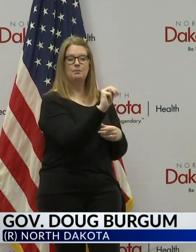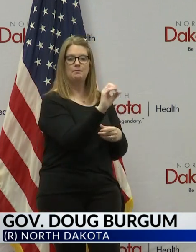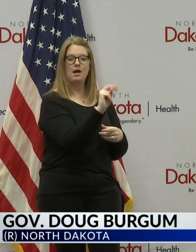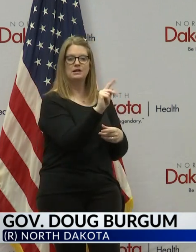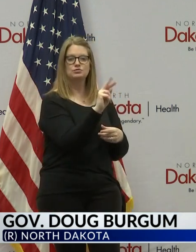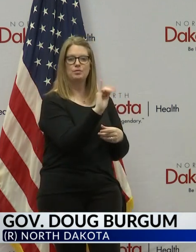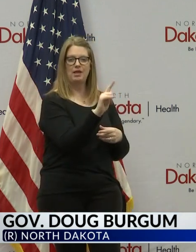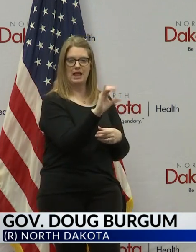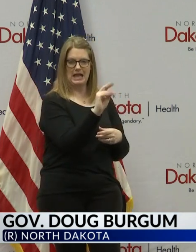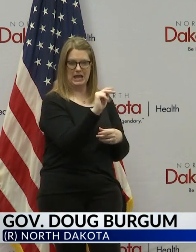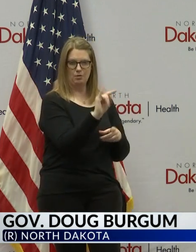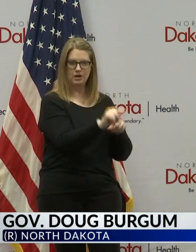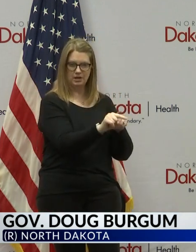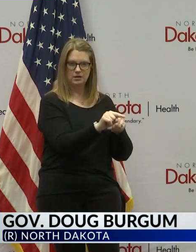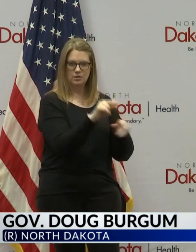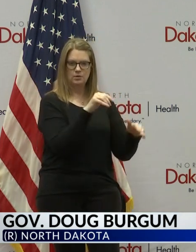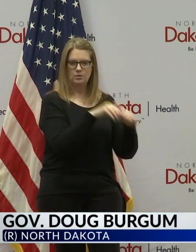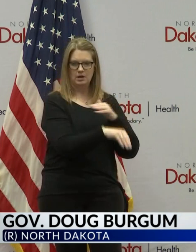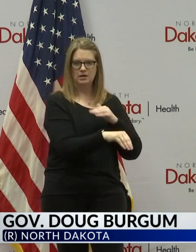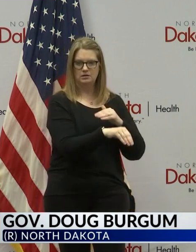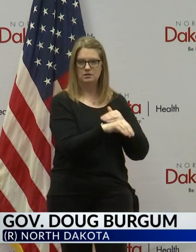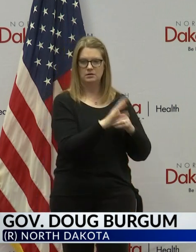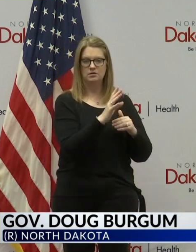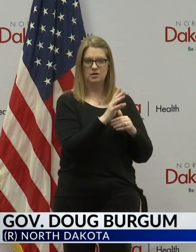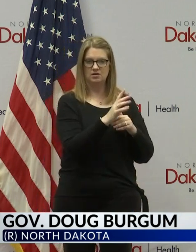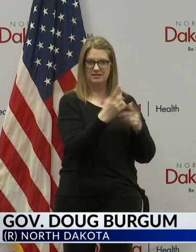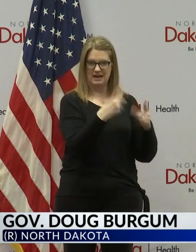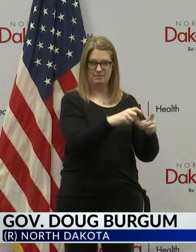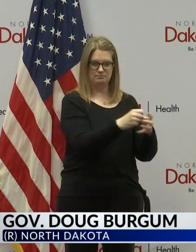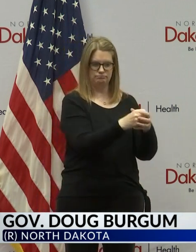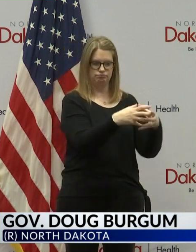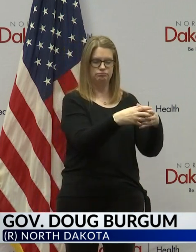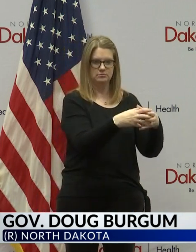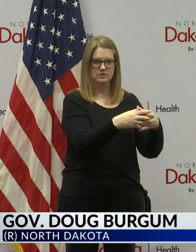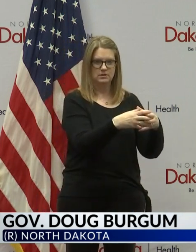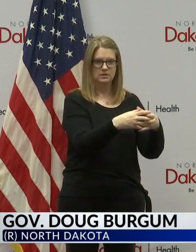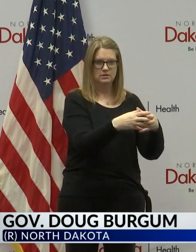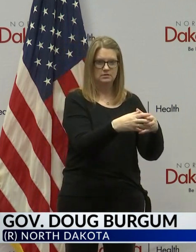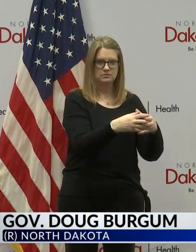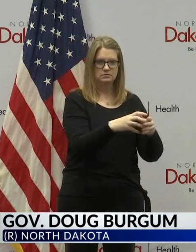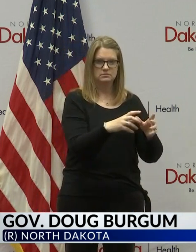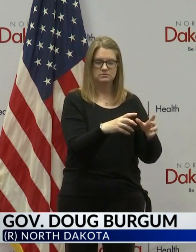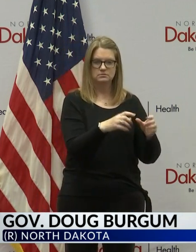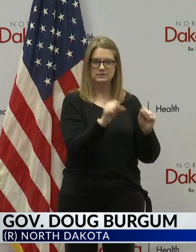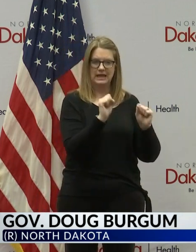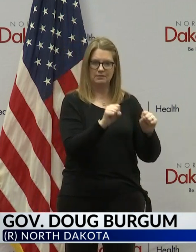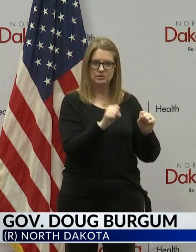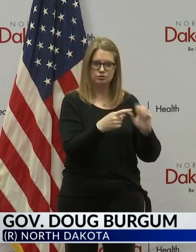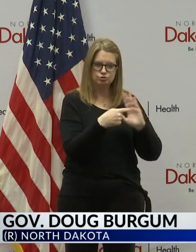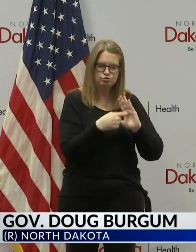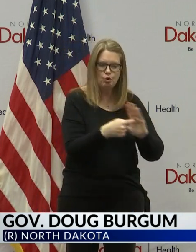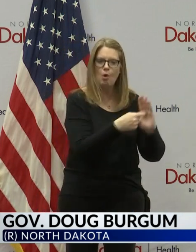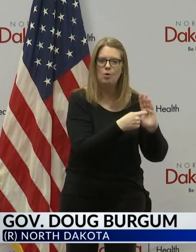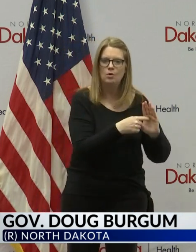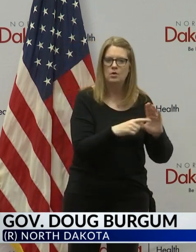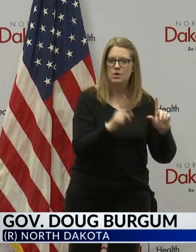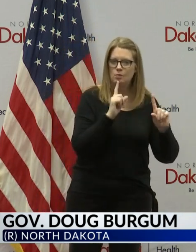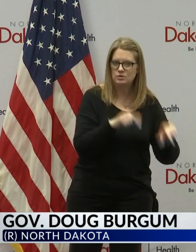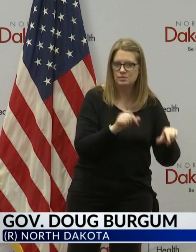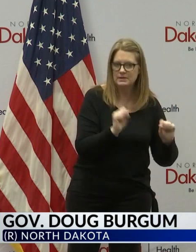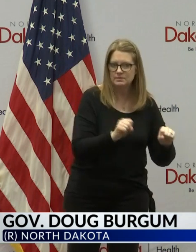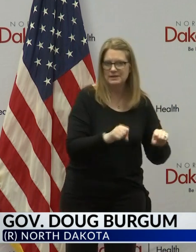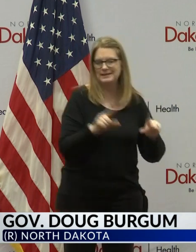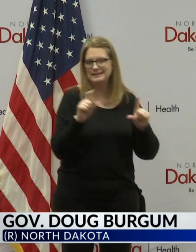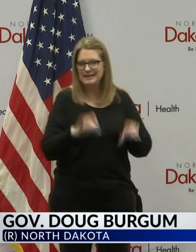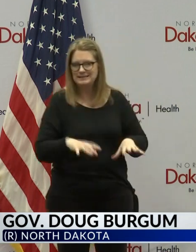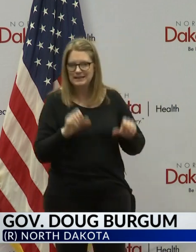Montreal County after an initial outbreak there and were able to demonstrate our response capabilities, our